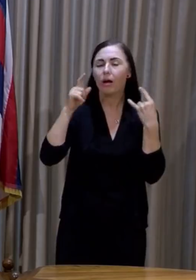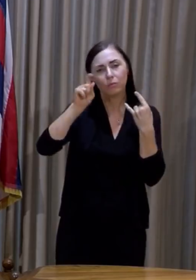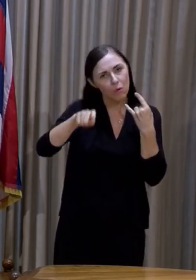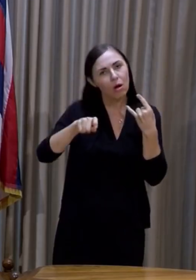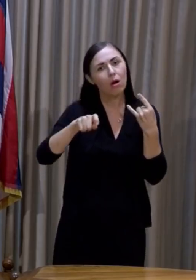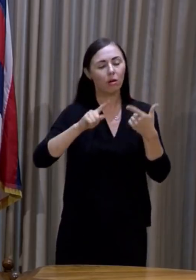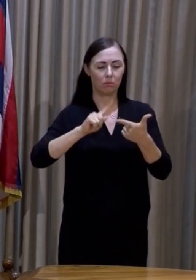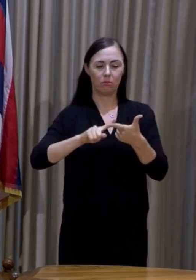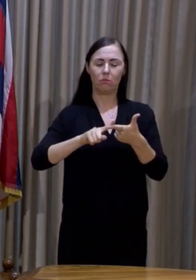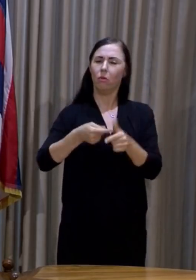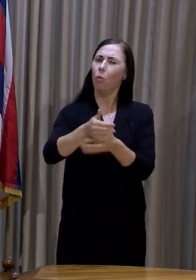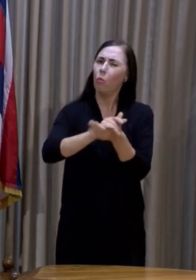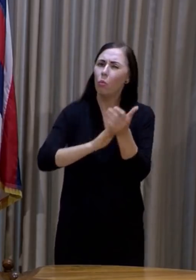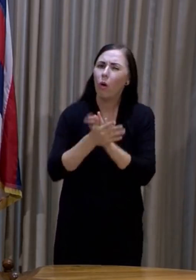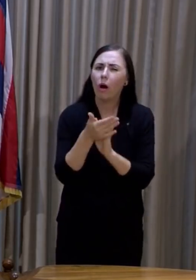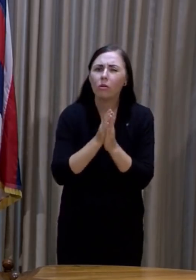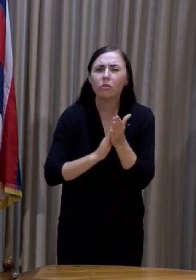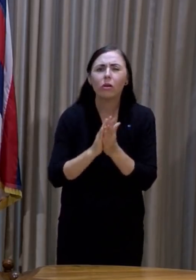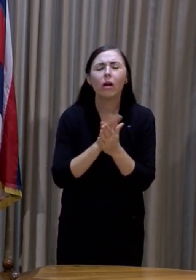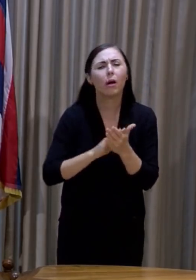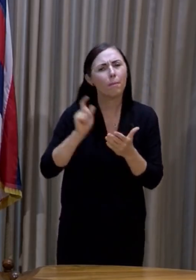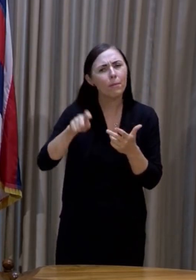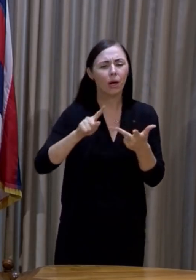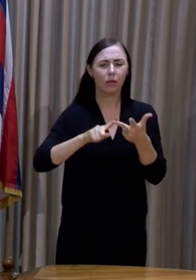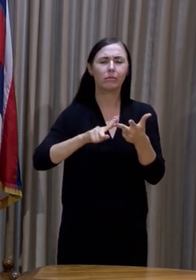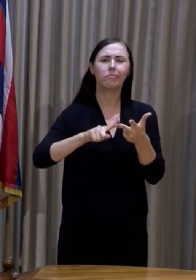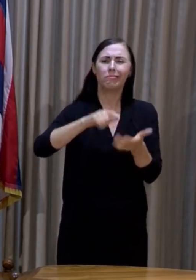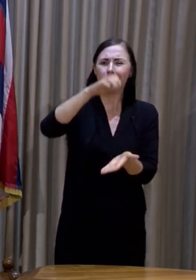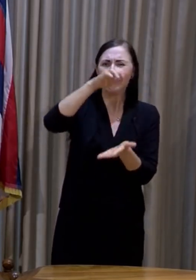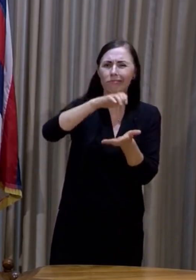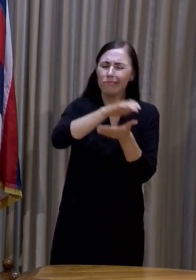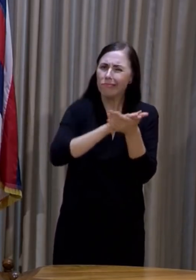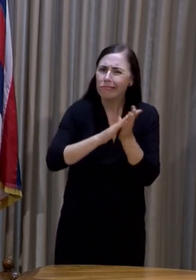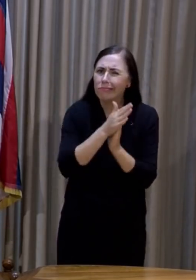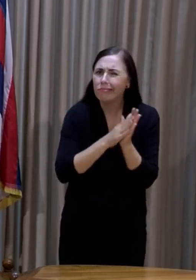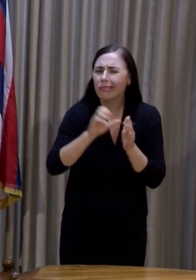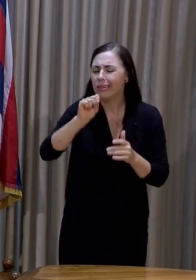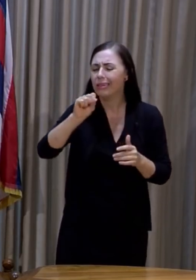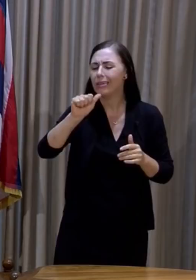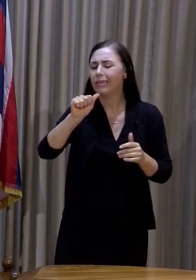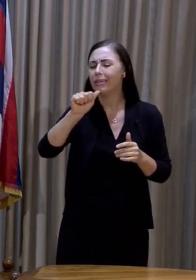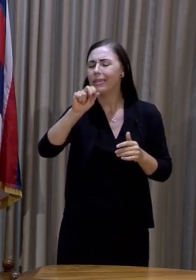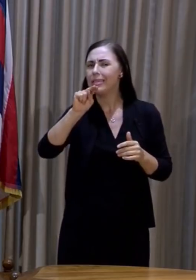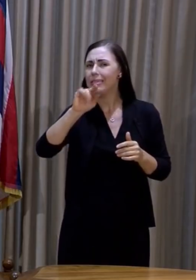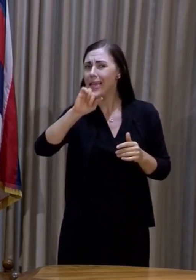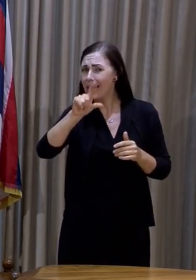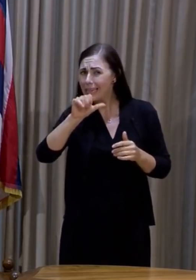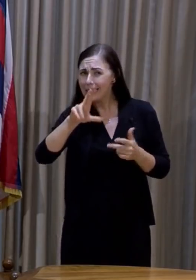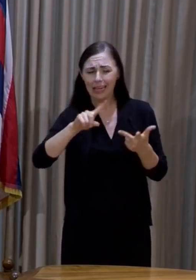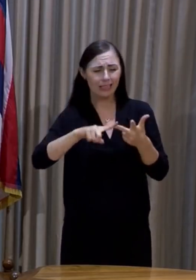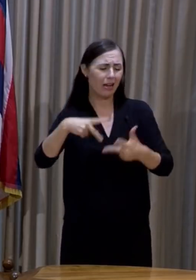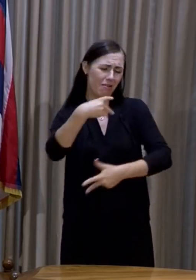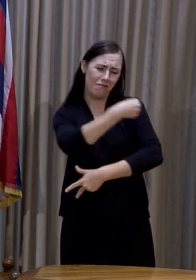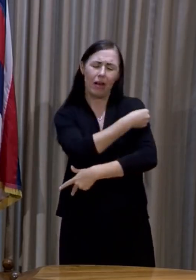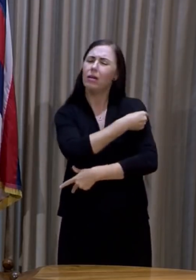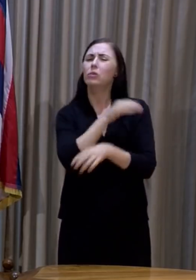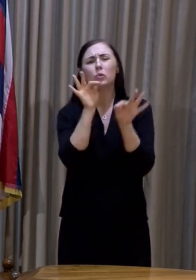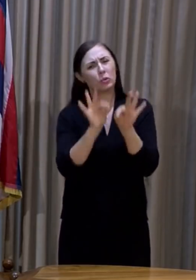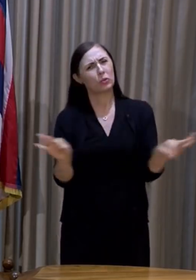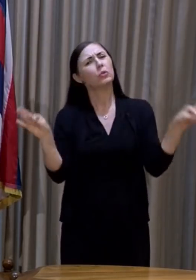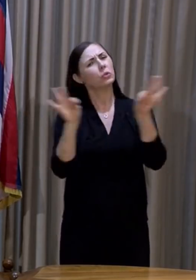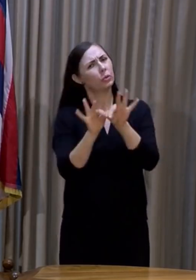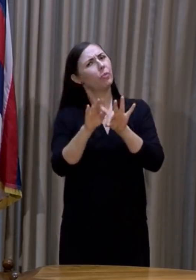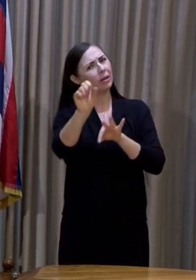washing our hands and using hand sanitizer, getting vaccinated. That's the most important